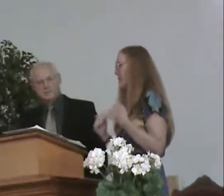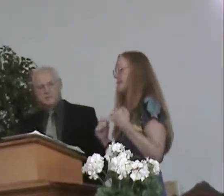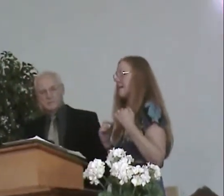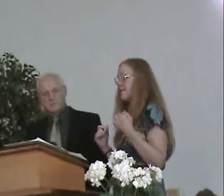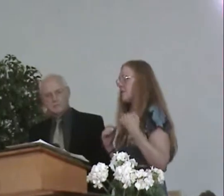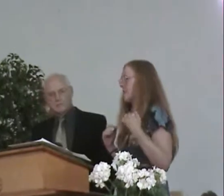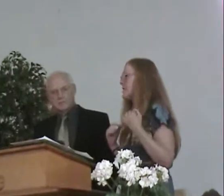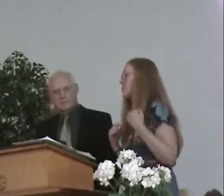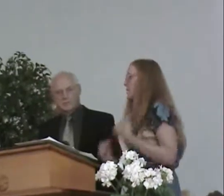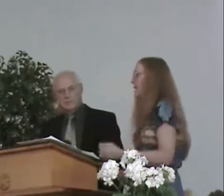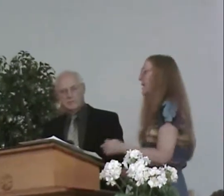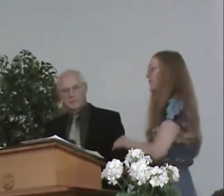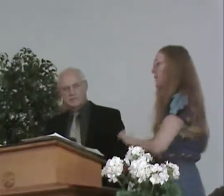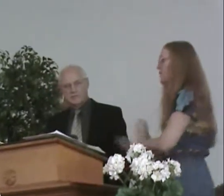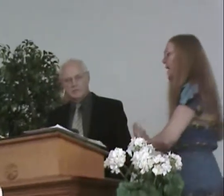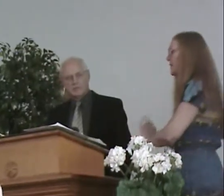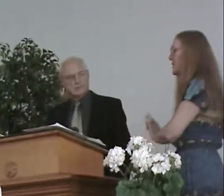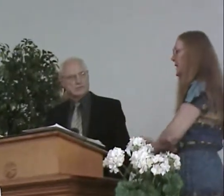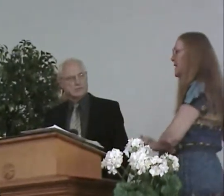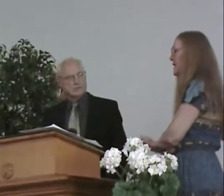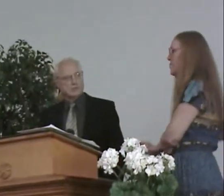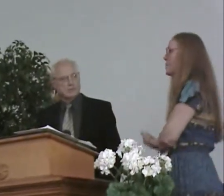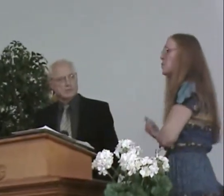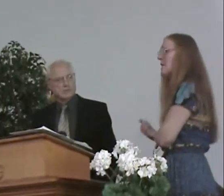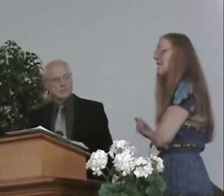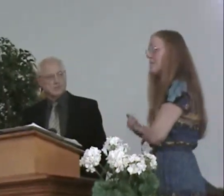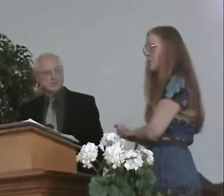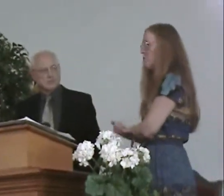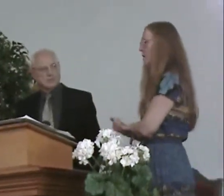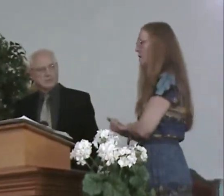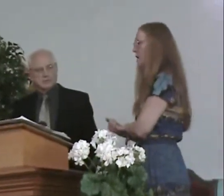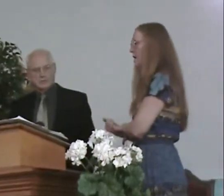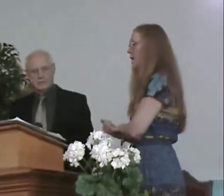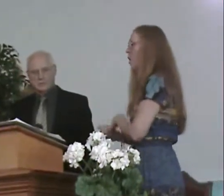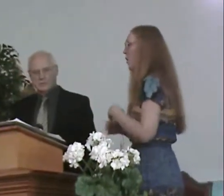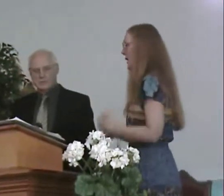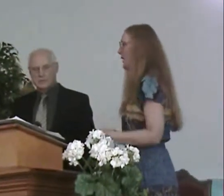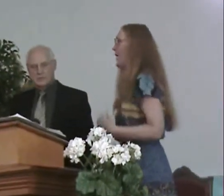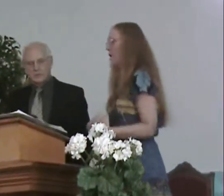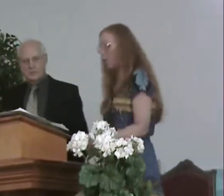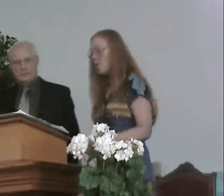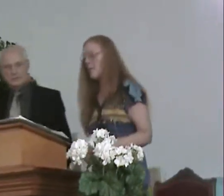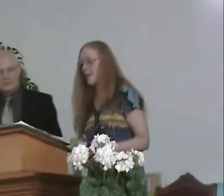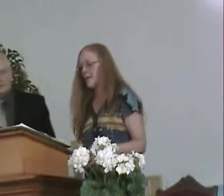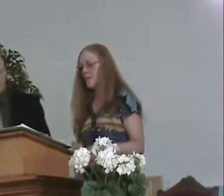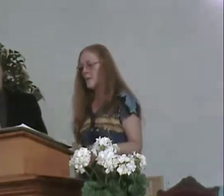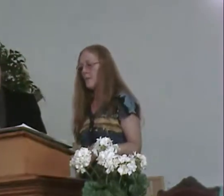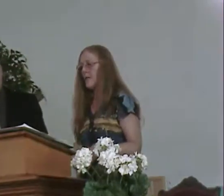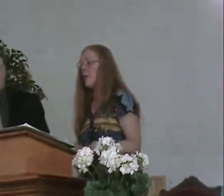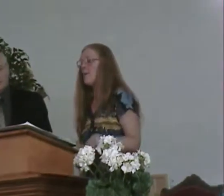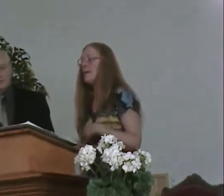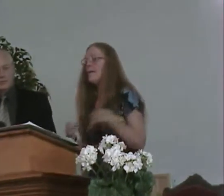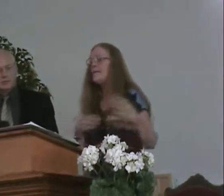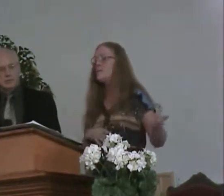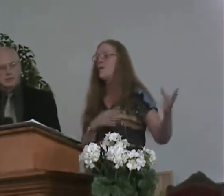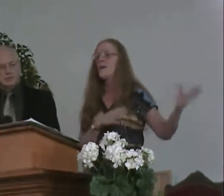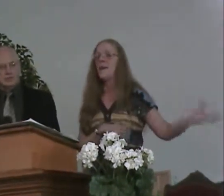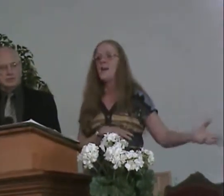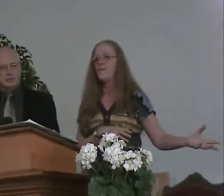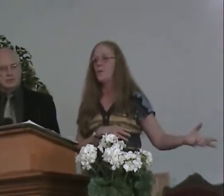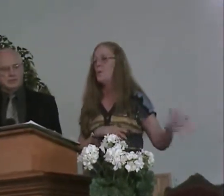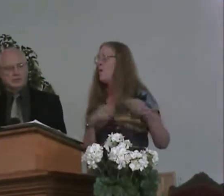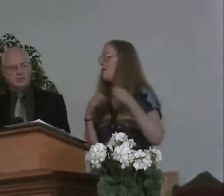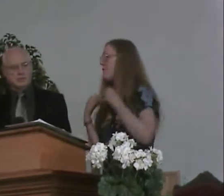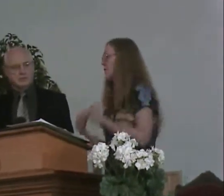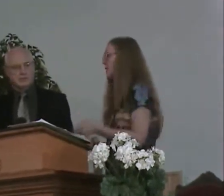to focus our eyes on Jesus when we have a child sitting next to us who needs food. Or even our own belly grumbling. Or a niece